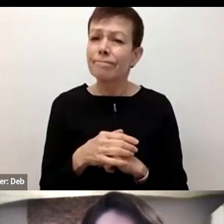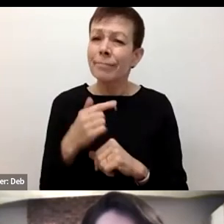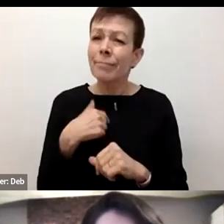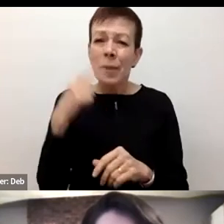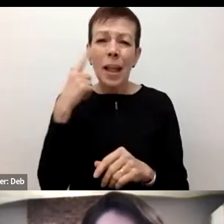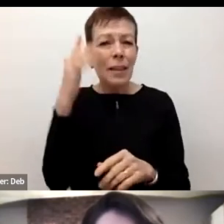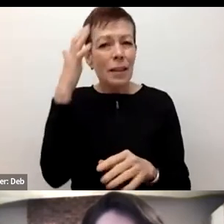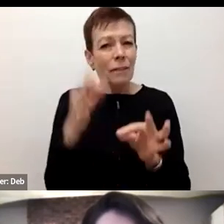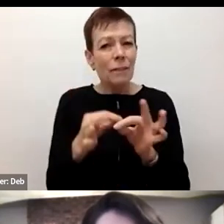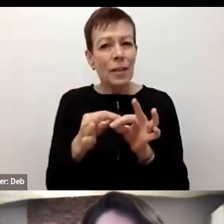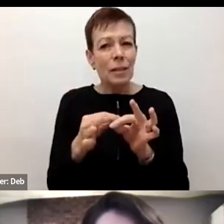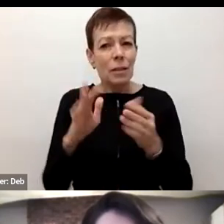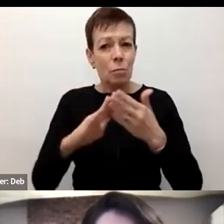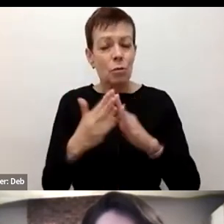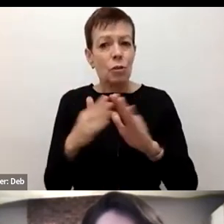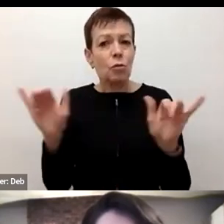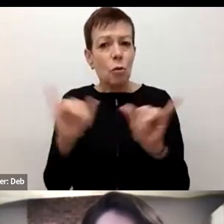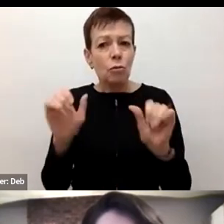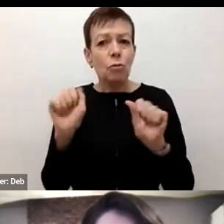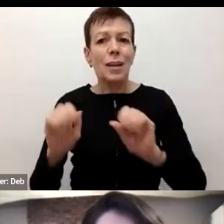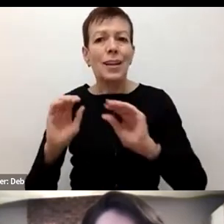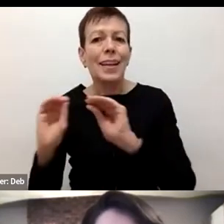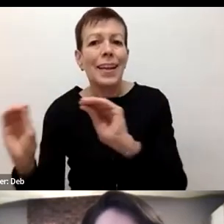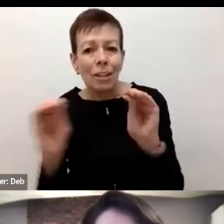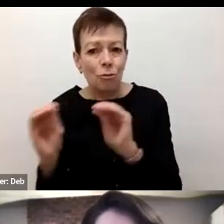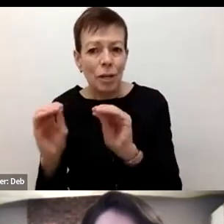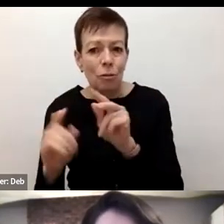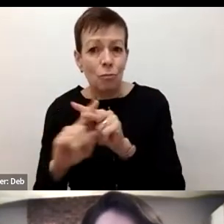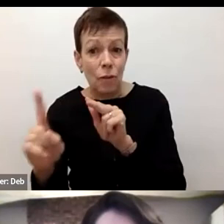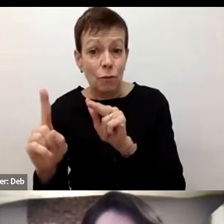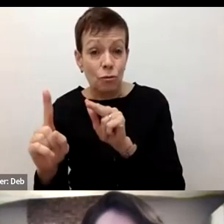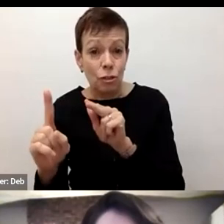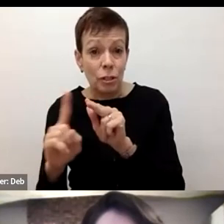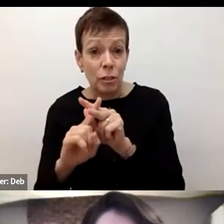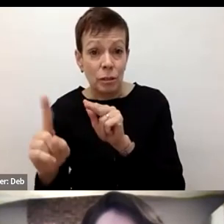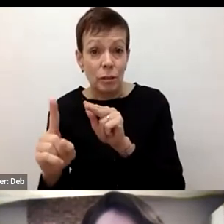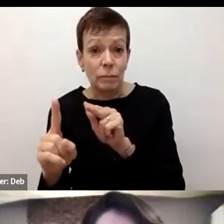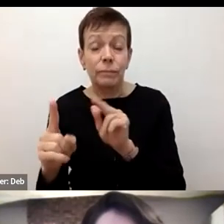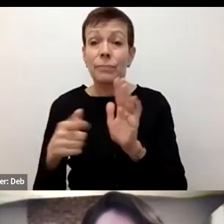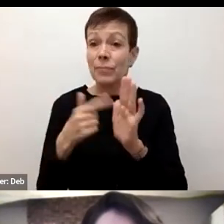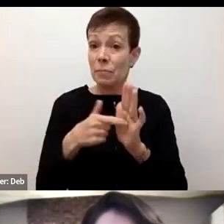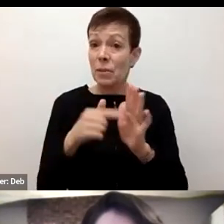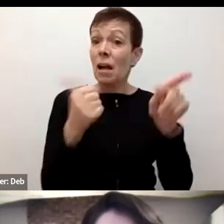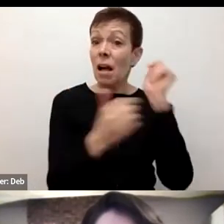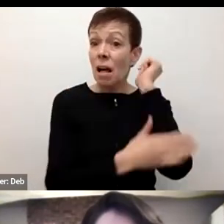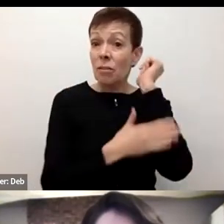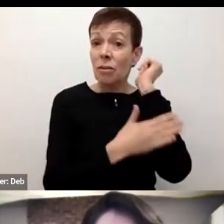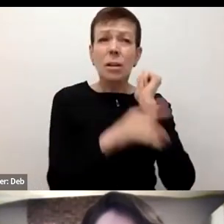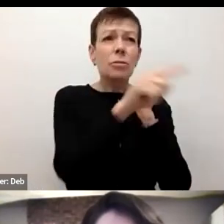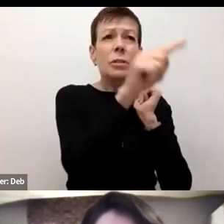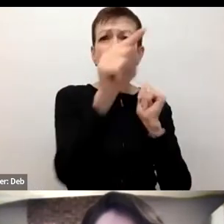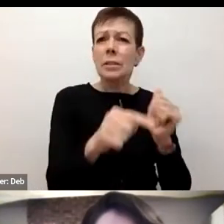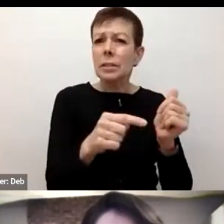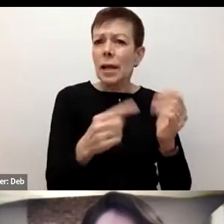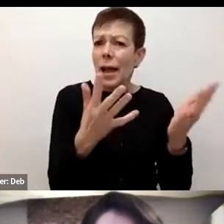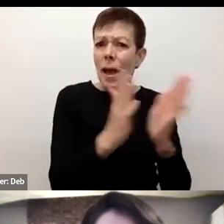help educate refugees. Often we find refugees before coming to Canada, their place of asking for how do I do it? And what do I do when I arrive